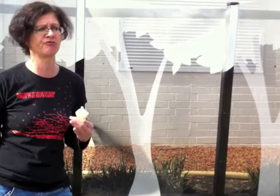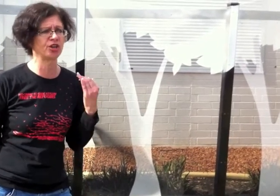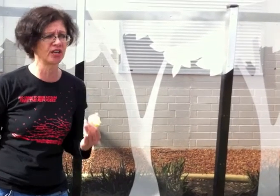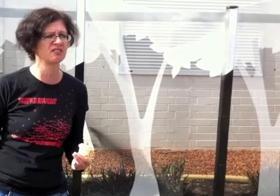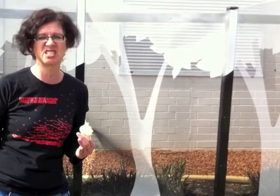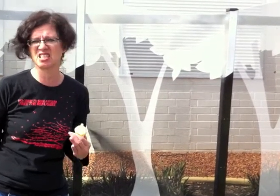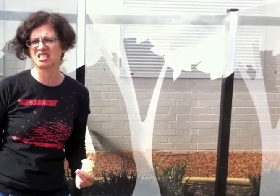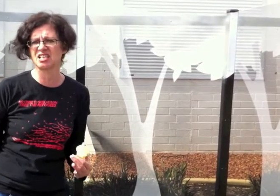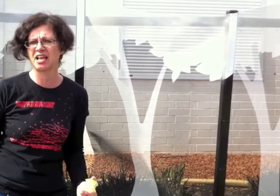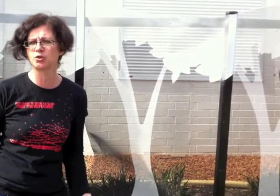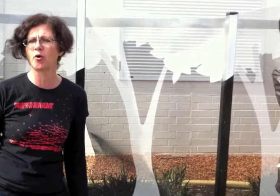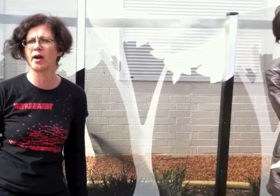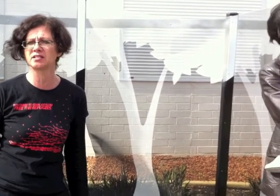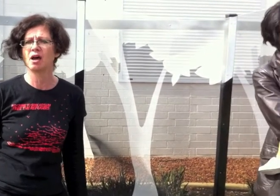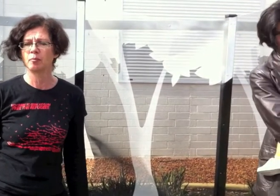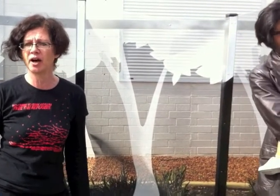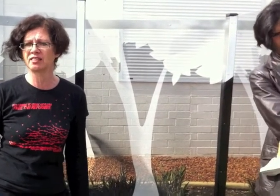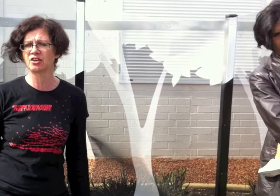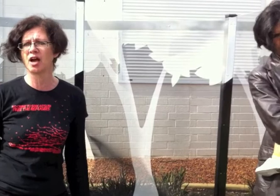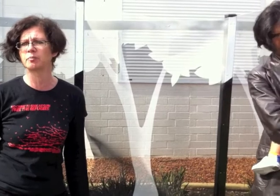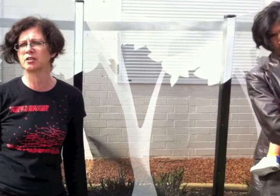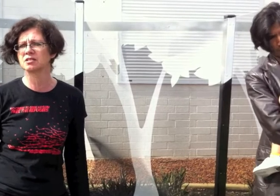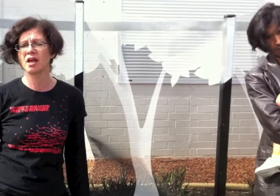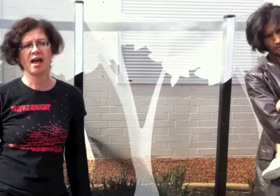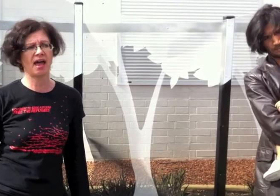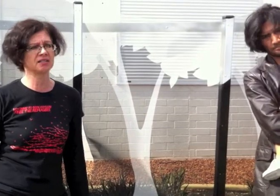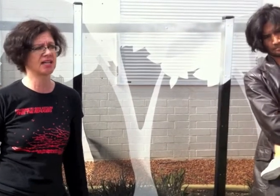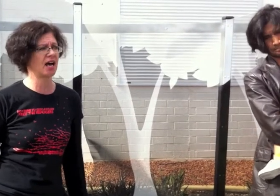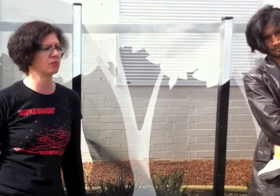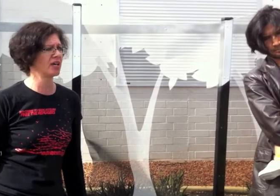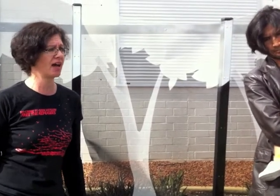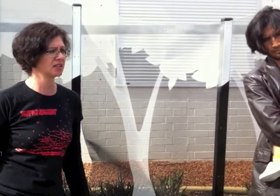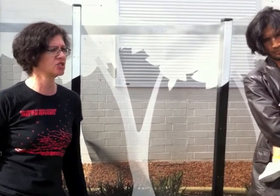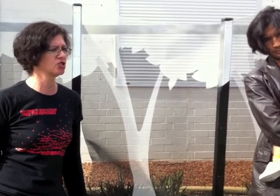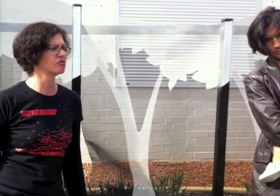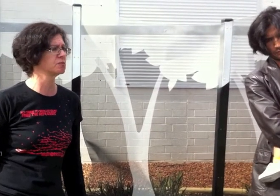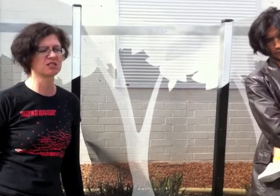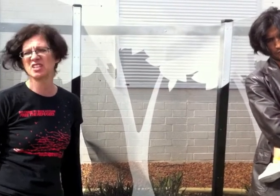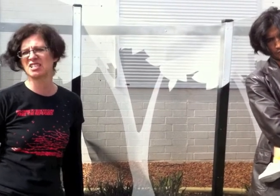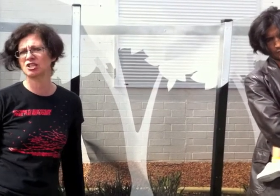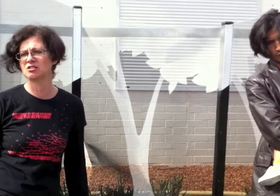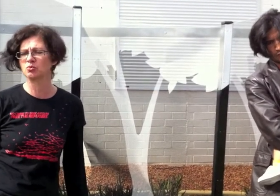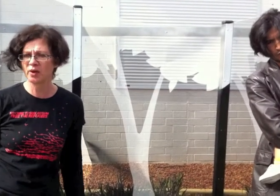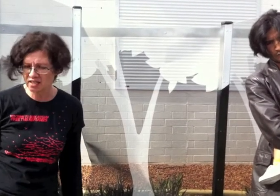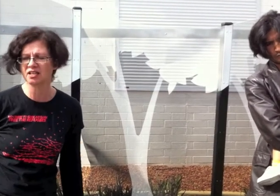refer even to the teenage boys by their numbers. And we had at least two groups of visitors who witnessed